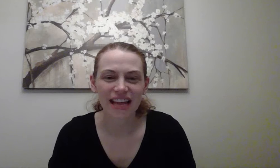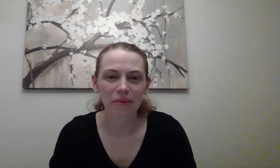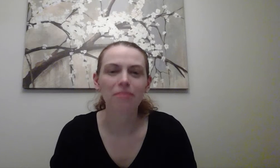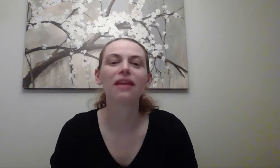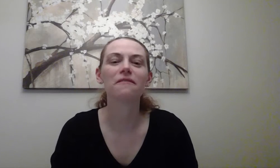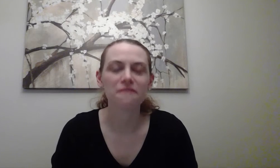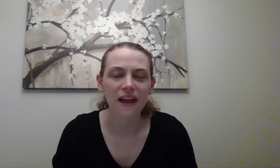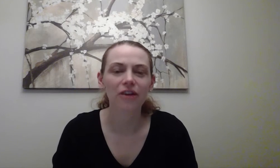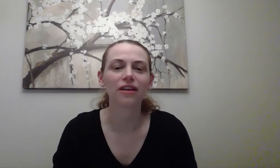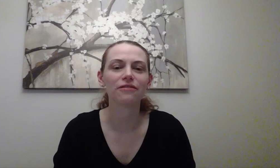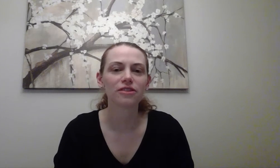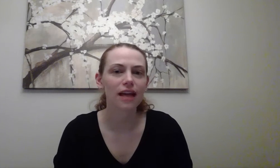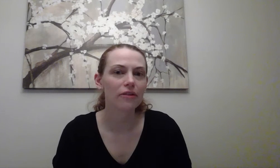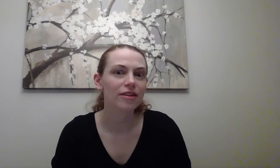Say it with me. Very. First sound.